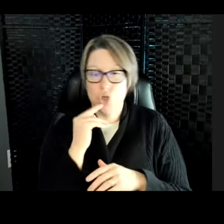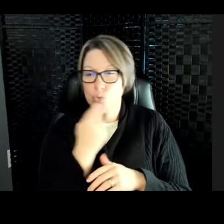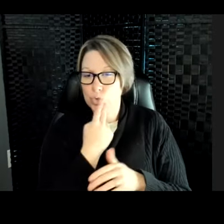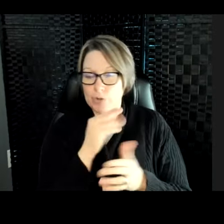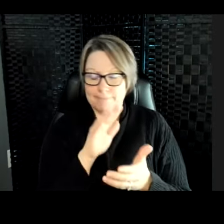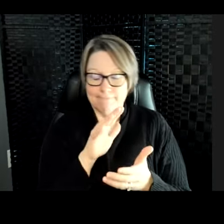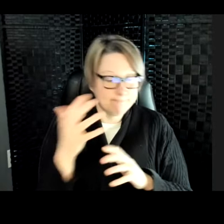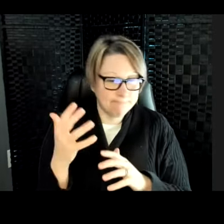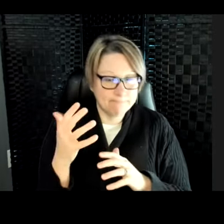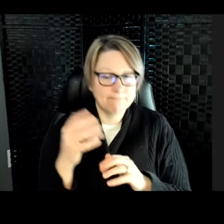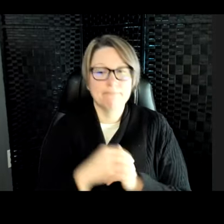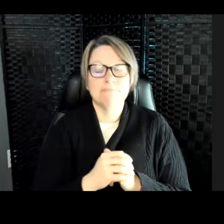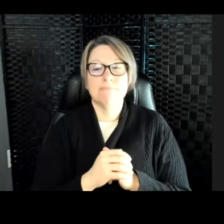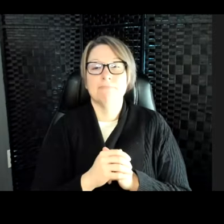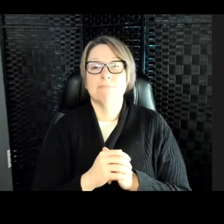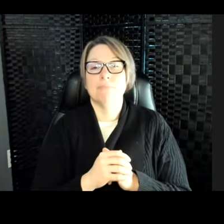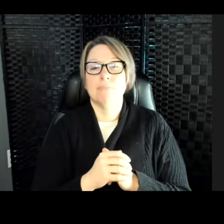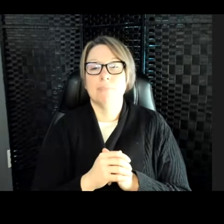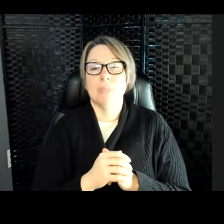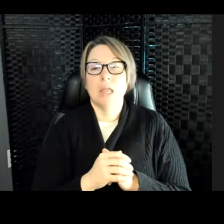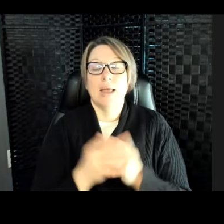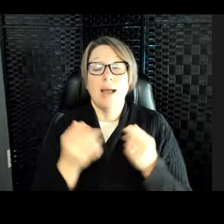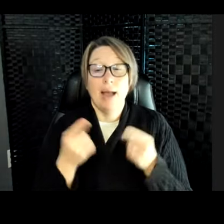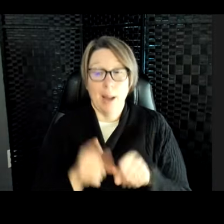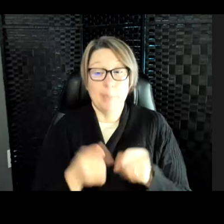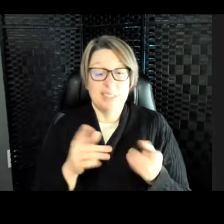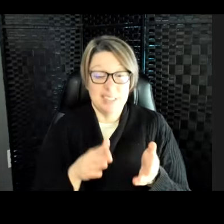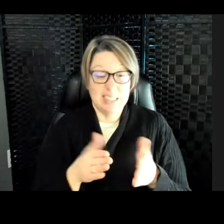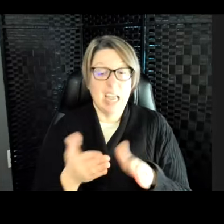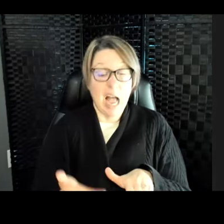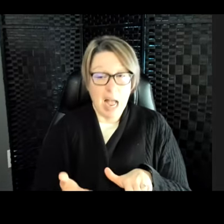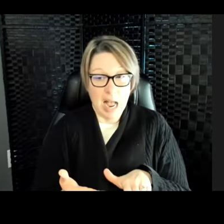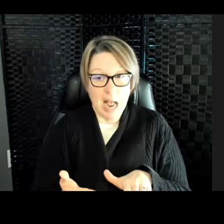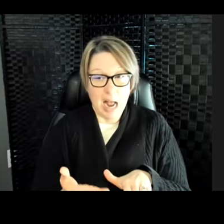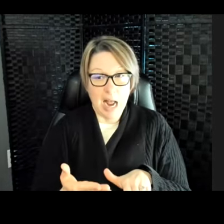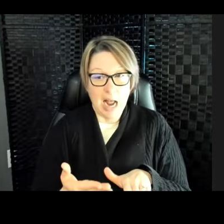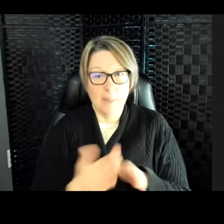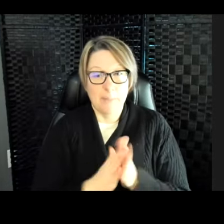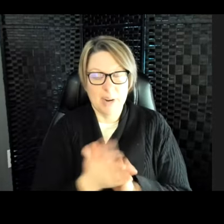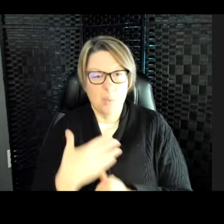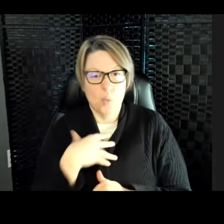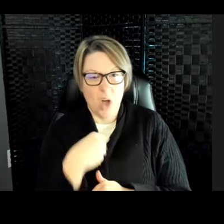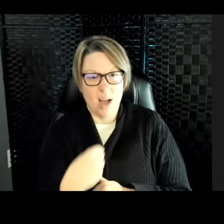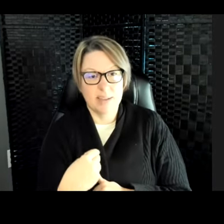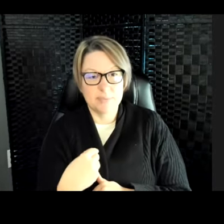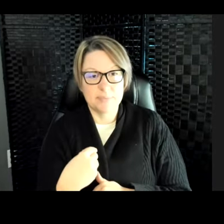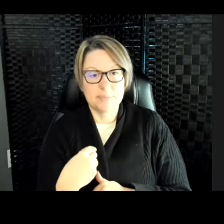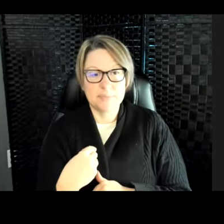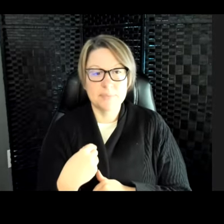they end up dying. And when they die, they kind of turn white. And that is why we